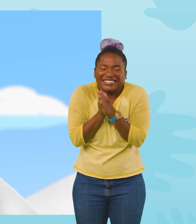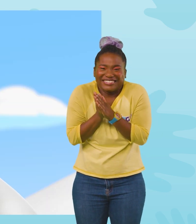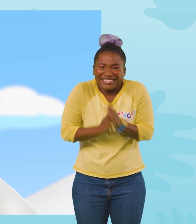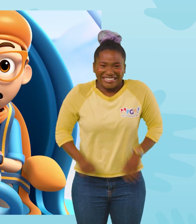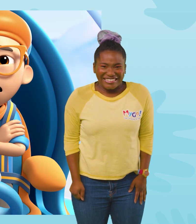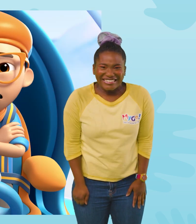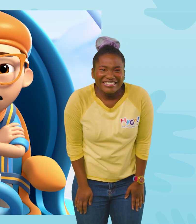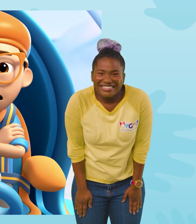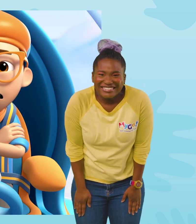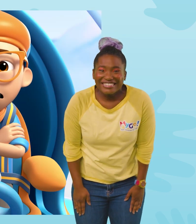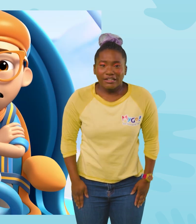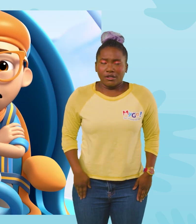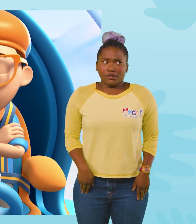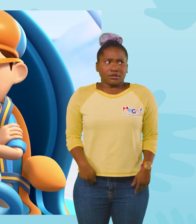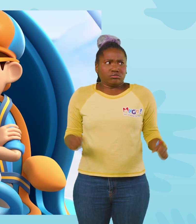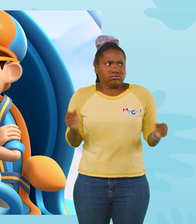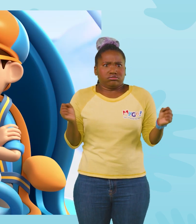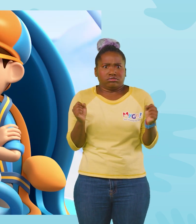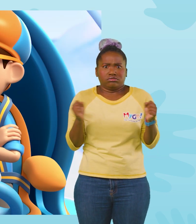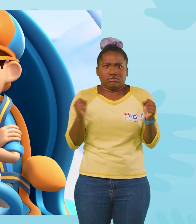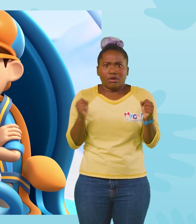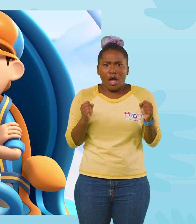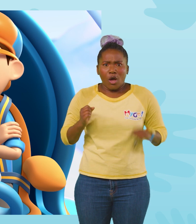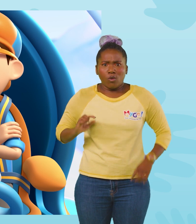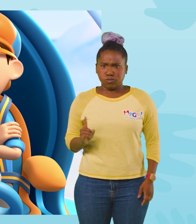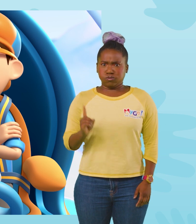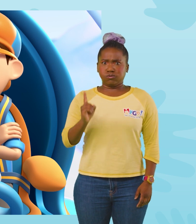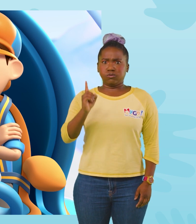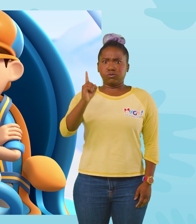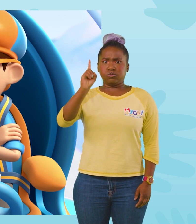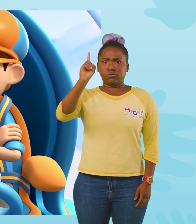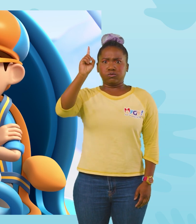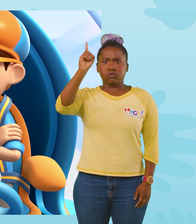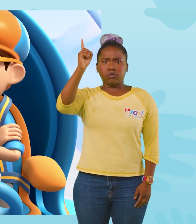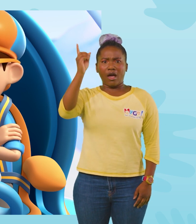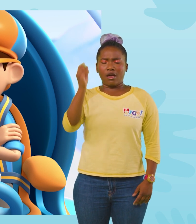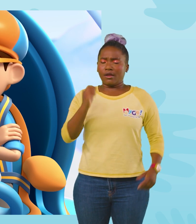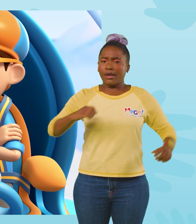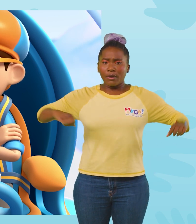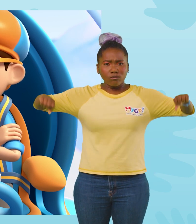Brrrr! We're up so high! And it's much colder up here!